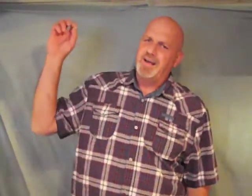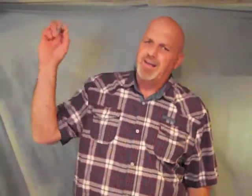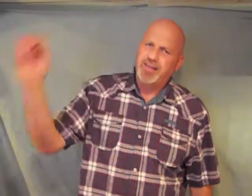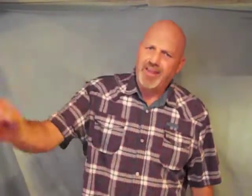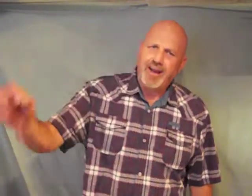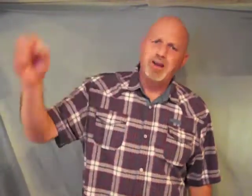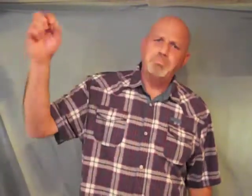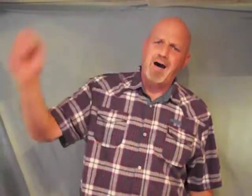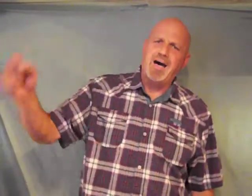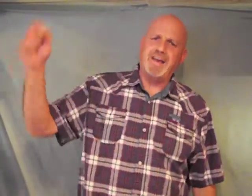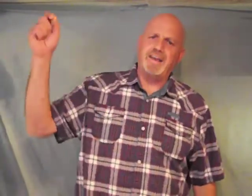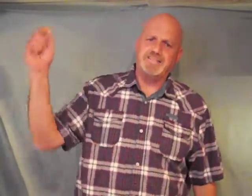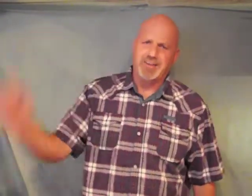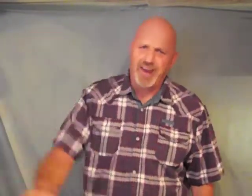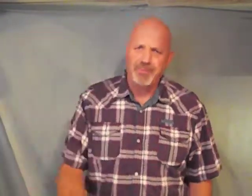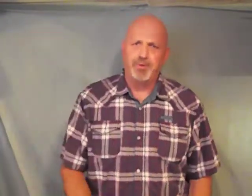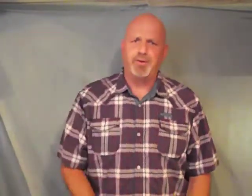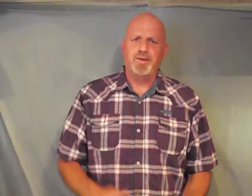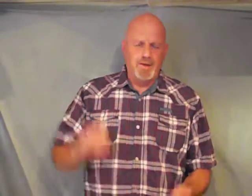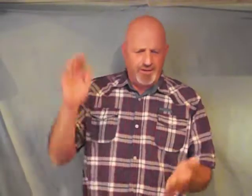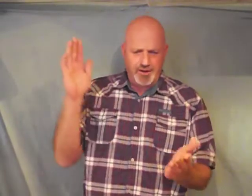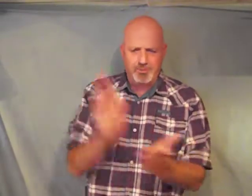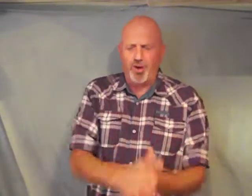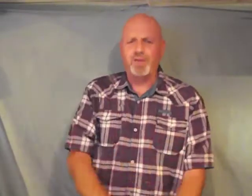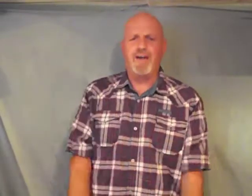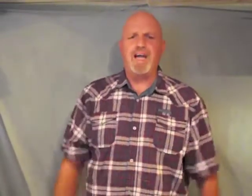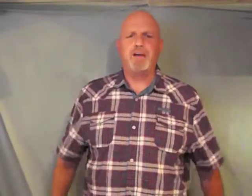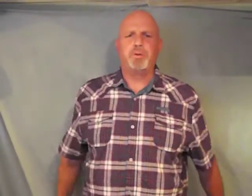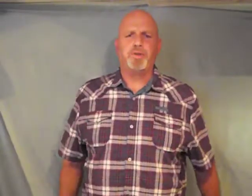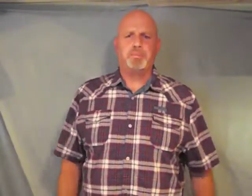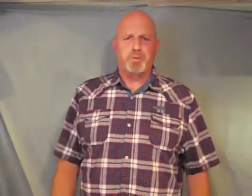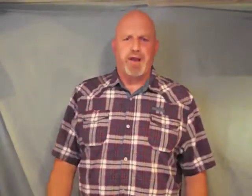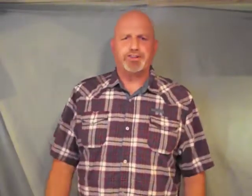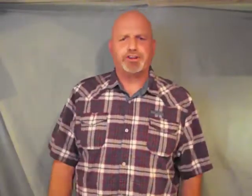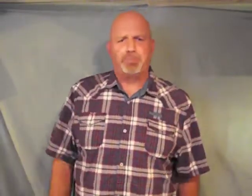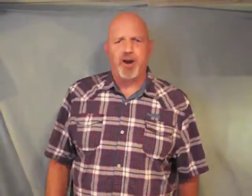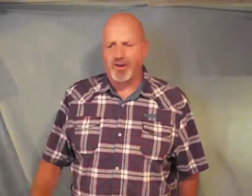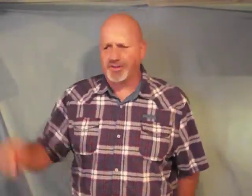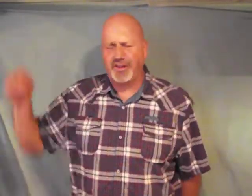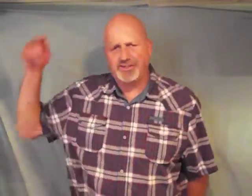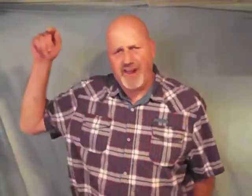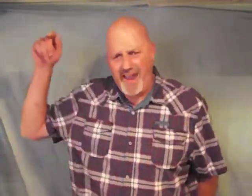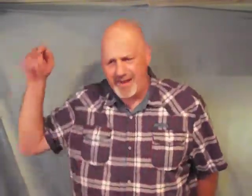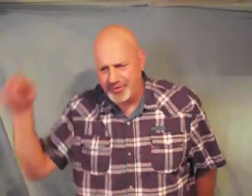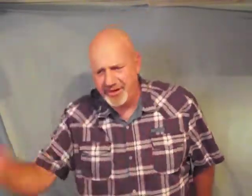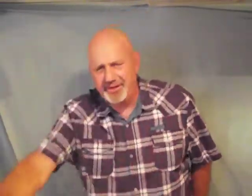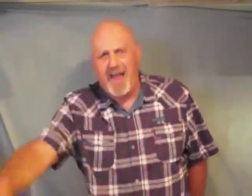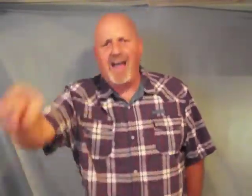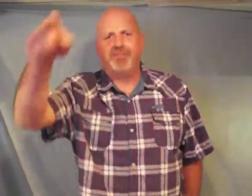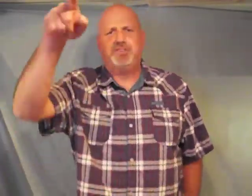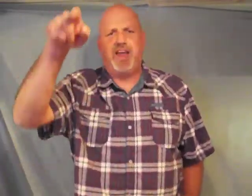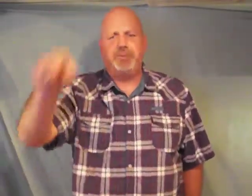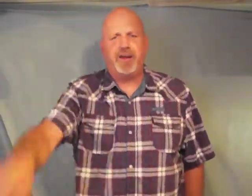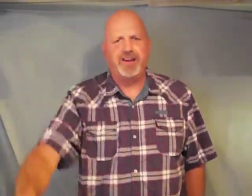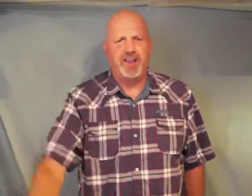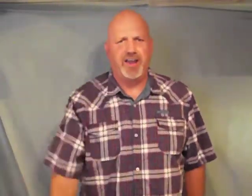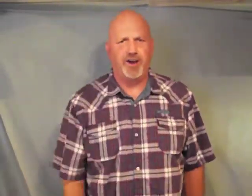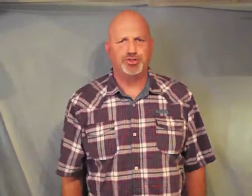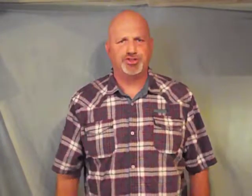their body is a temple they're more valuable than precious pearls that you have to dive deep into the ocean